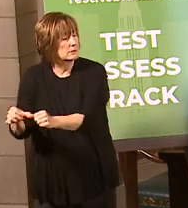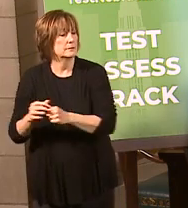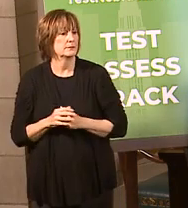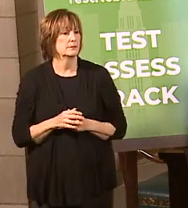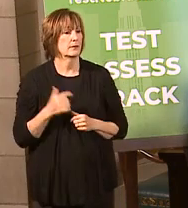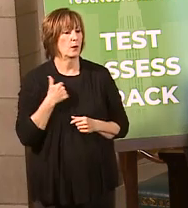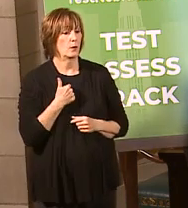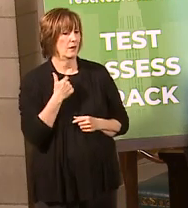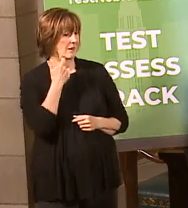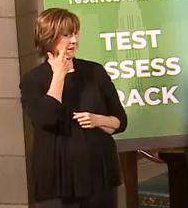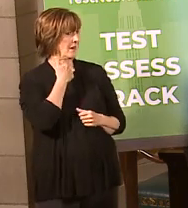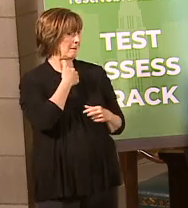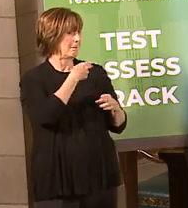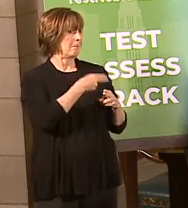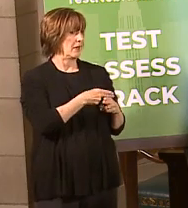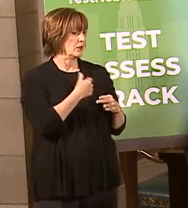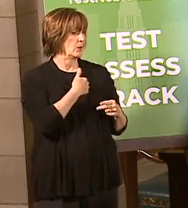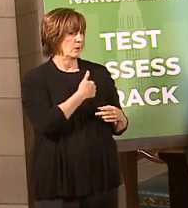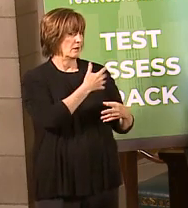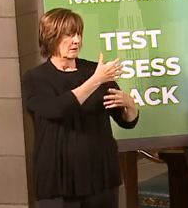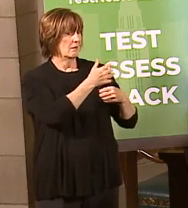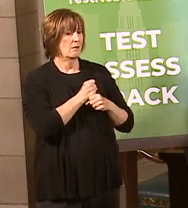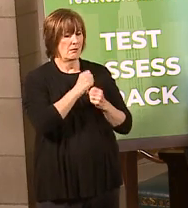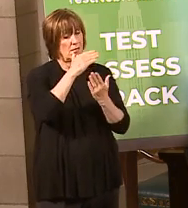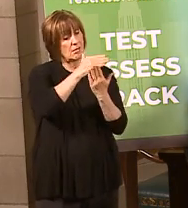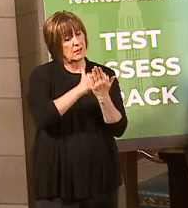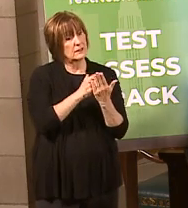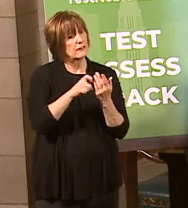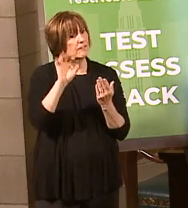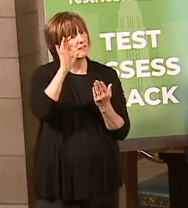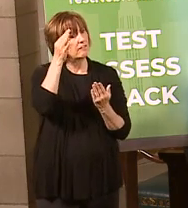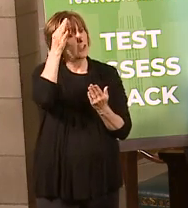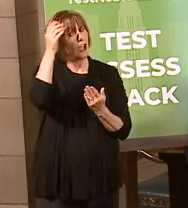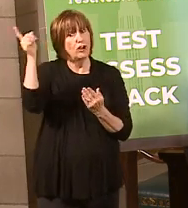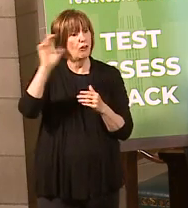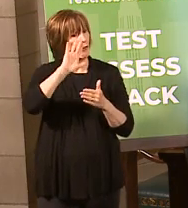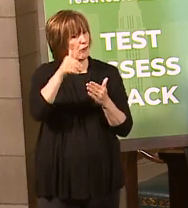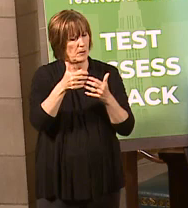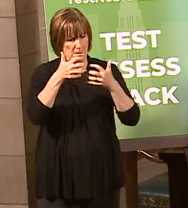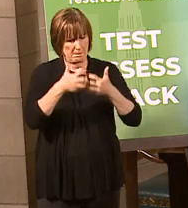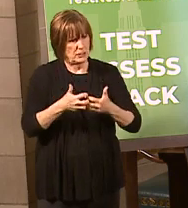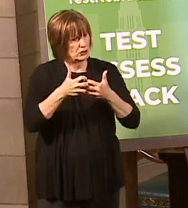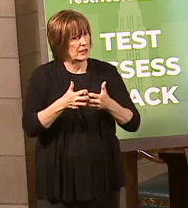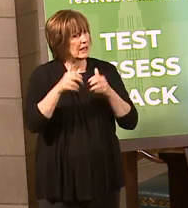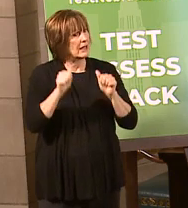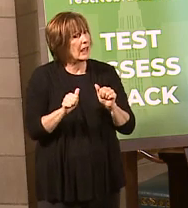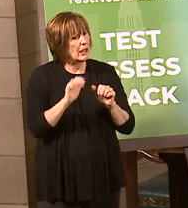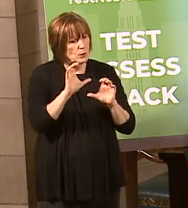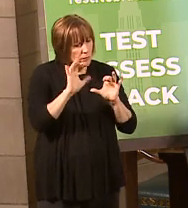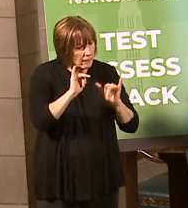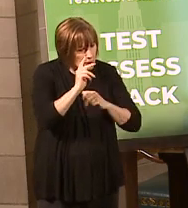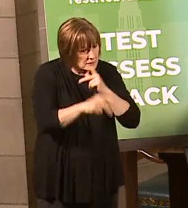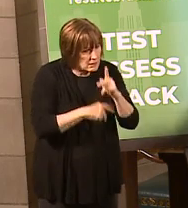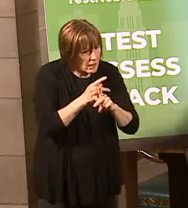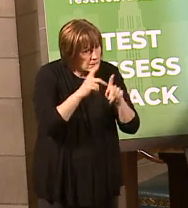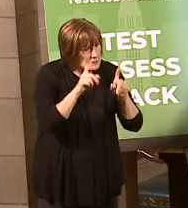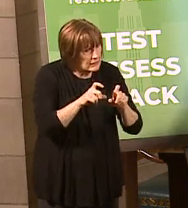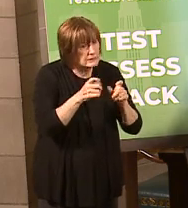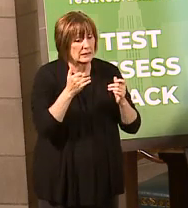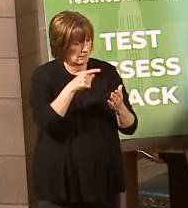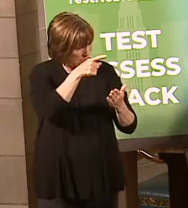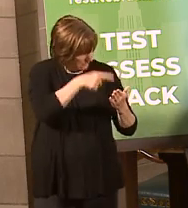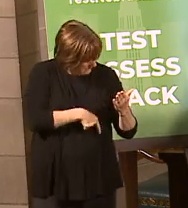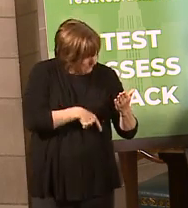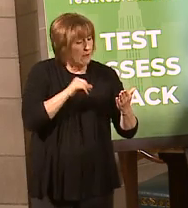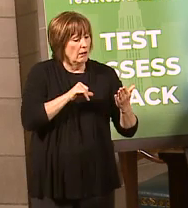we received, you know, the list from the federal government of all the machines that could possibly do this type of testing, and we're reaching out